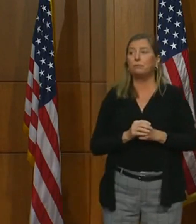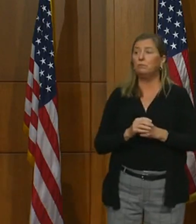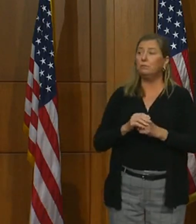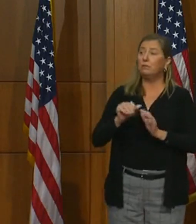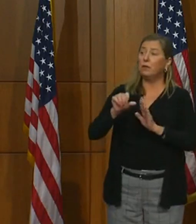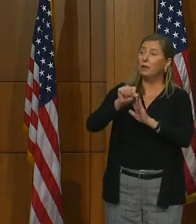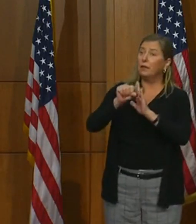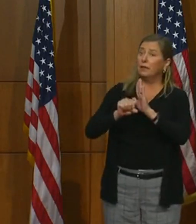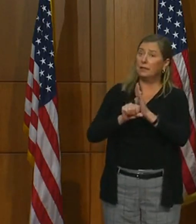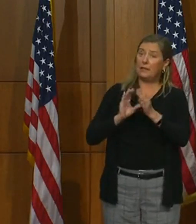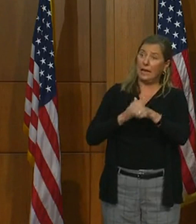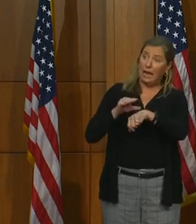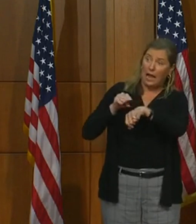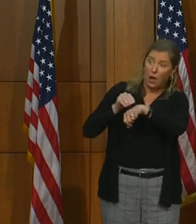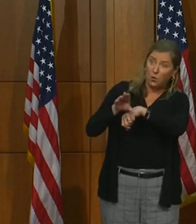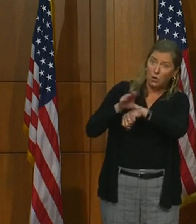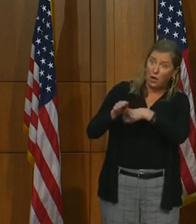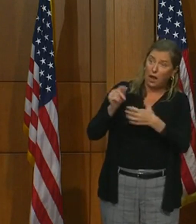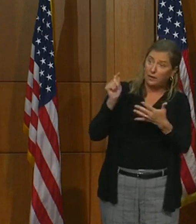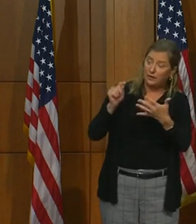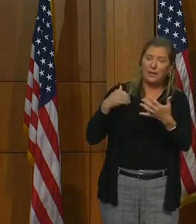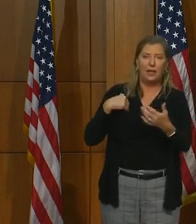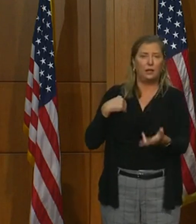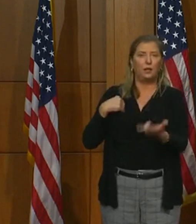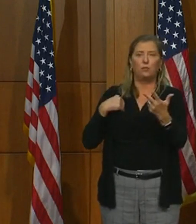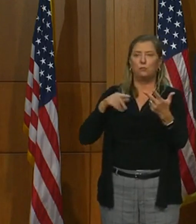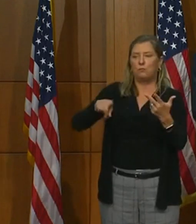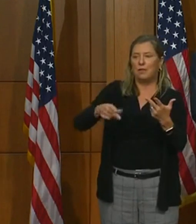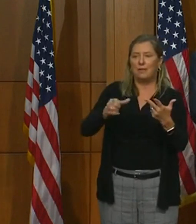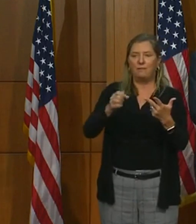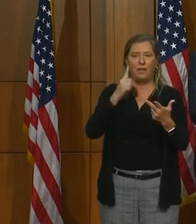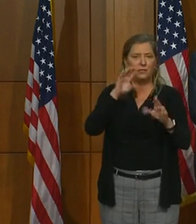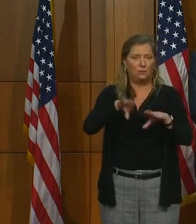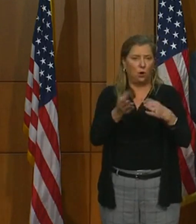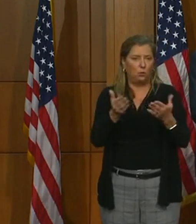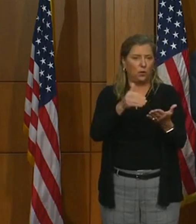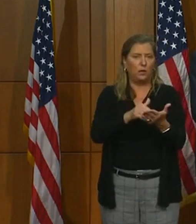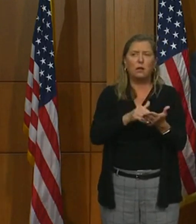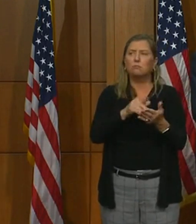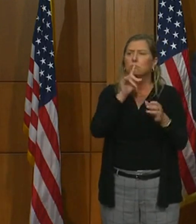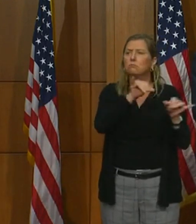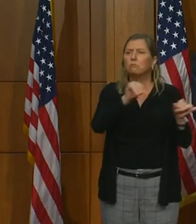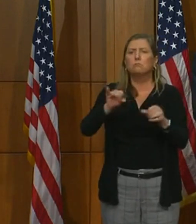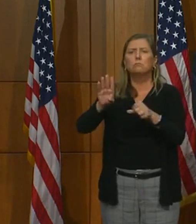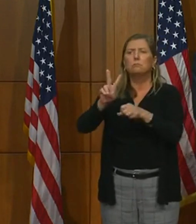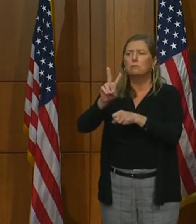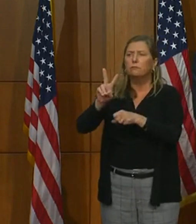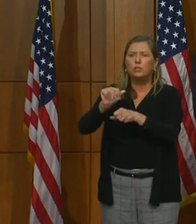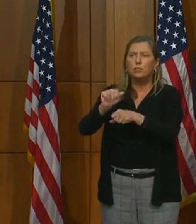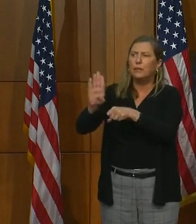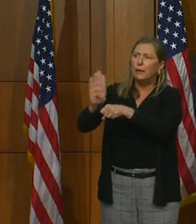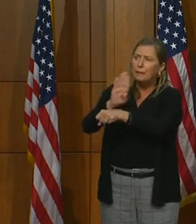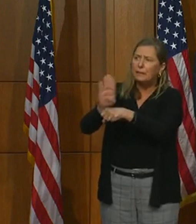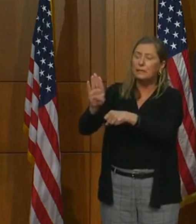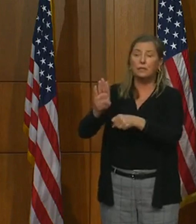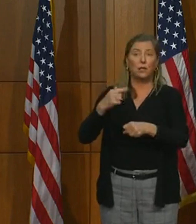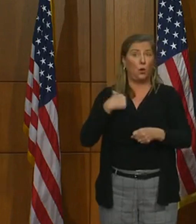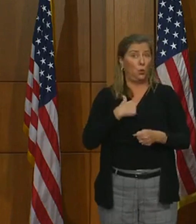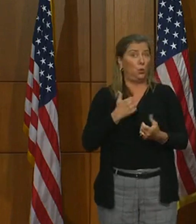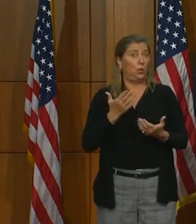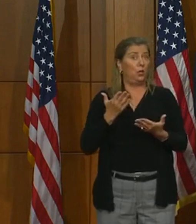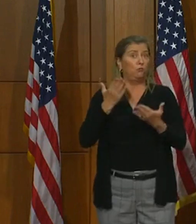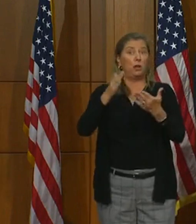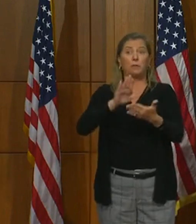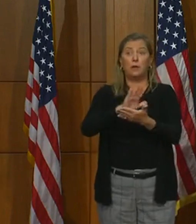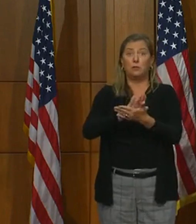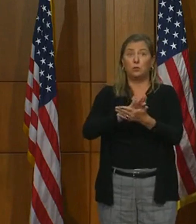document recommended three phases of reopening. And like Virginia's businesses, we recommend that schools enter phase three next week.